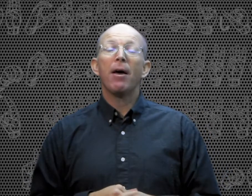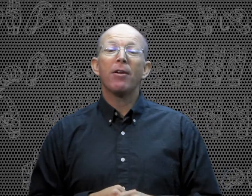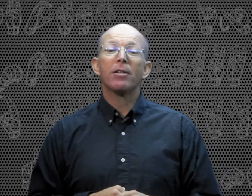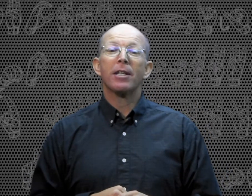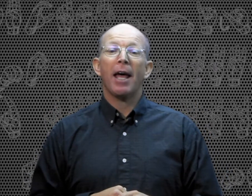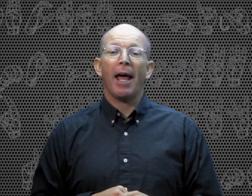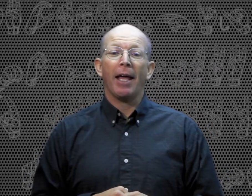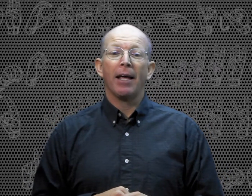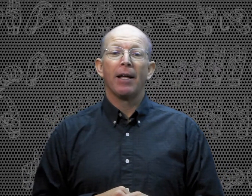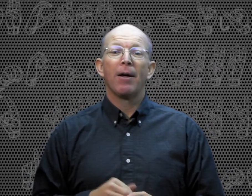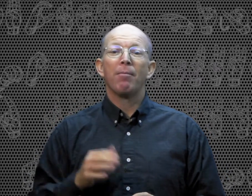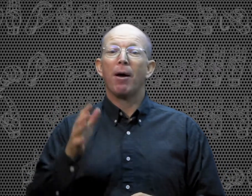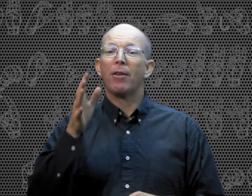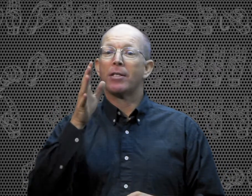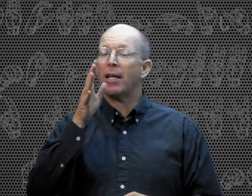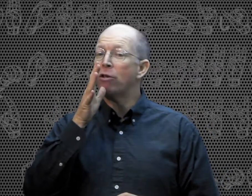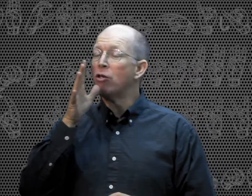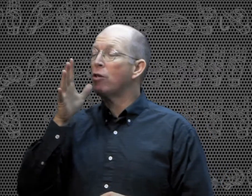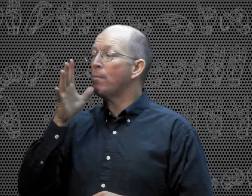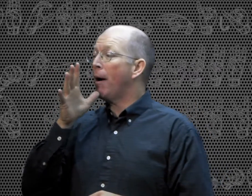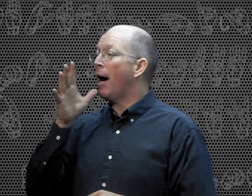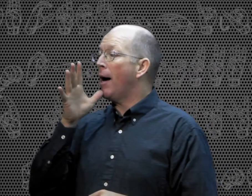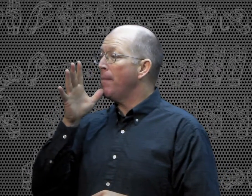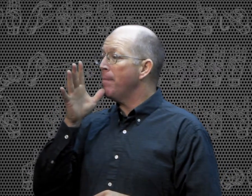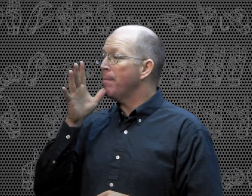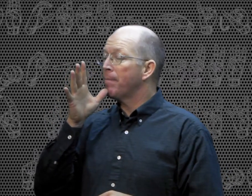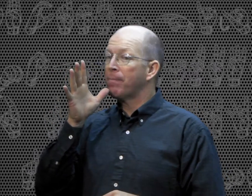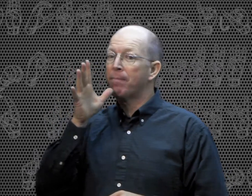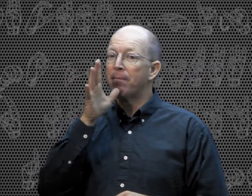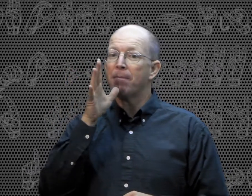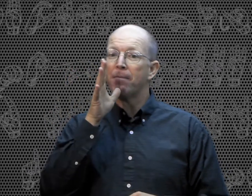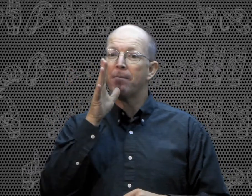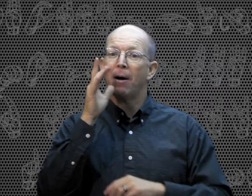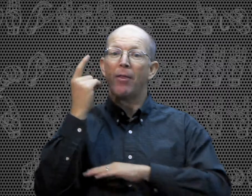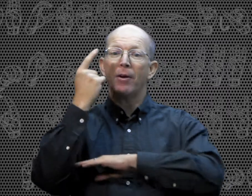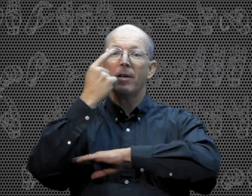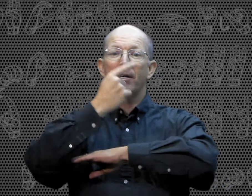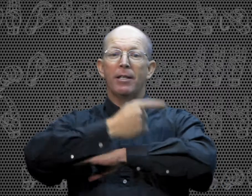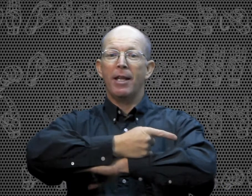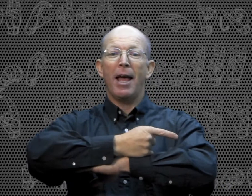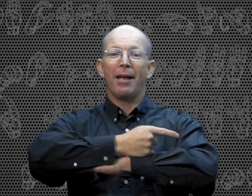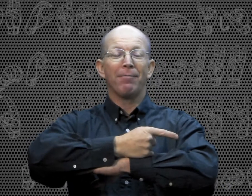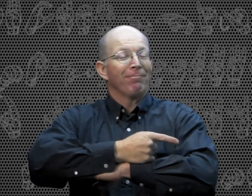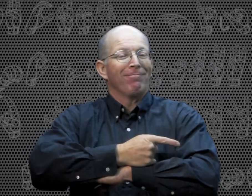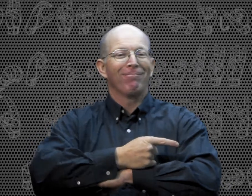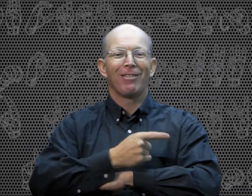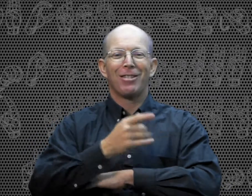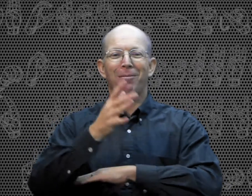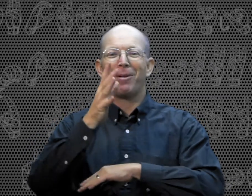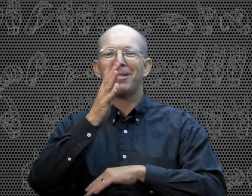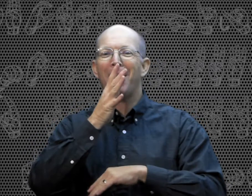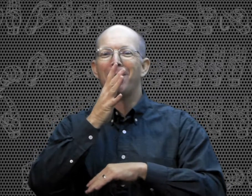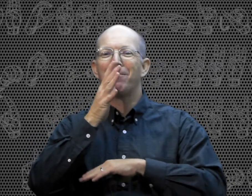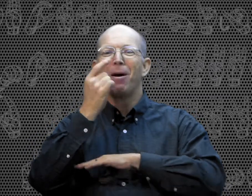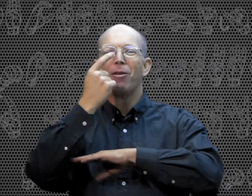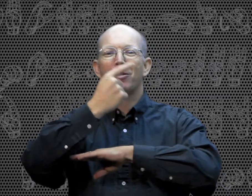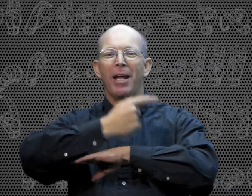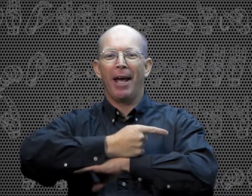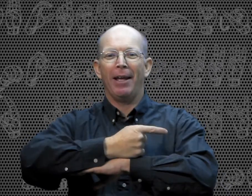Mother's Day. Mother's Day. You just do Mom. Mother. Day. Simple as that. Mother's Day.